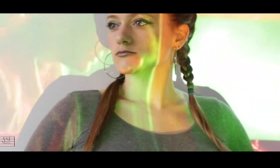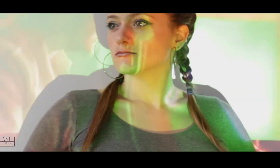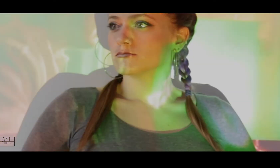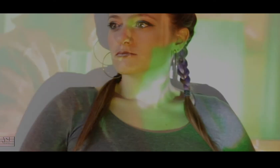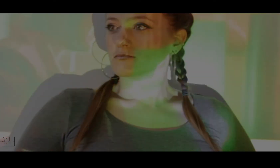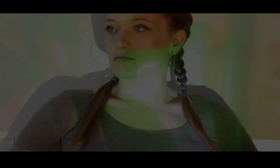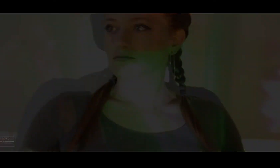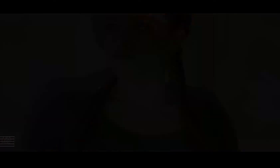kur